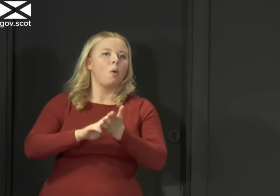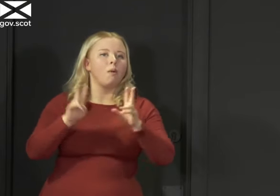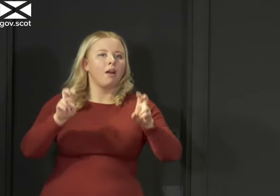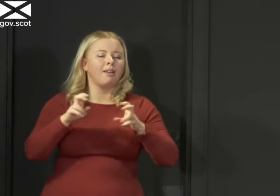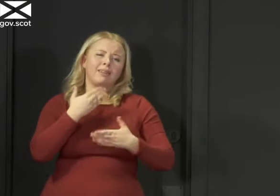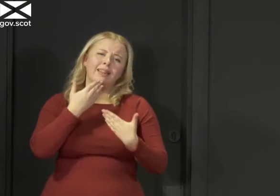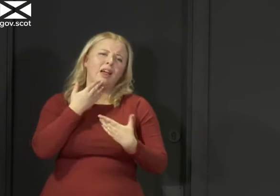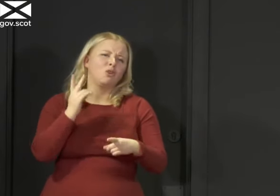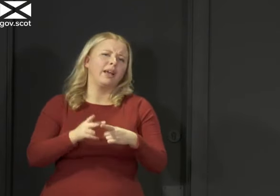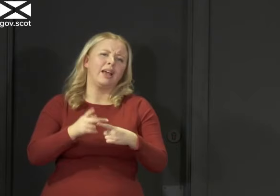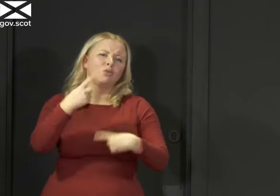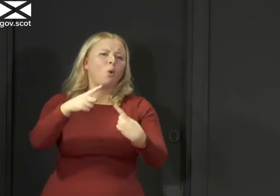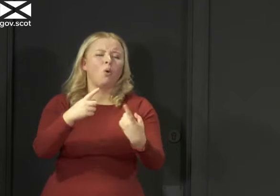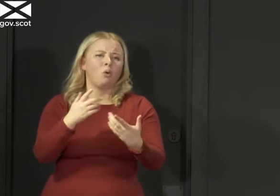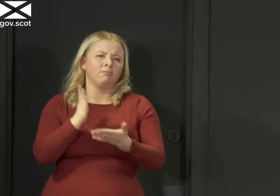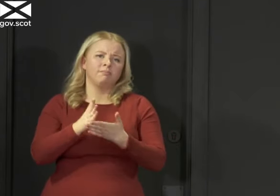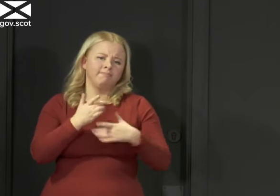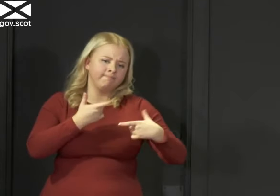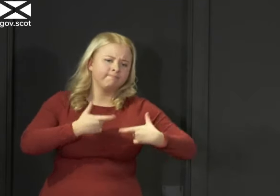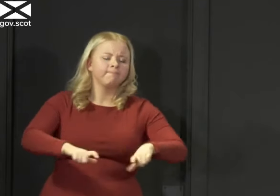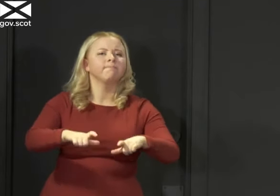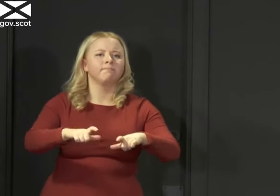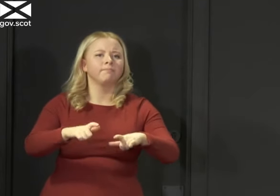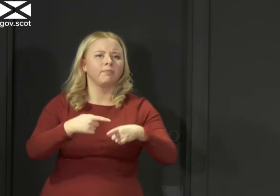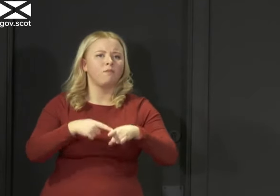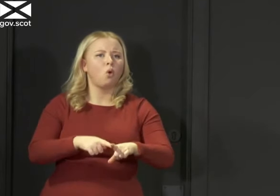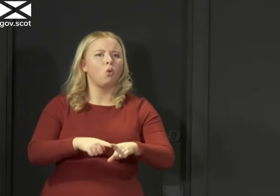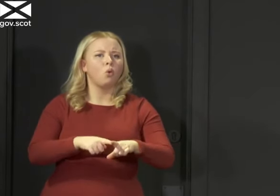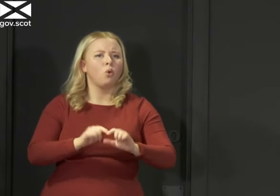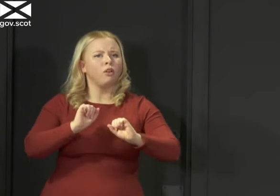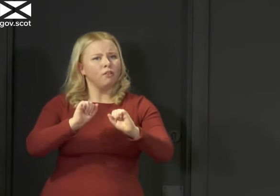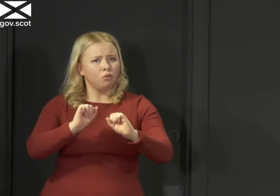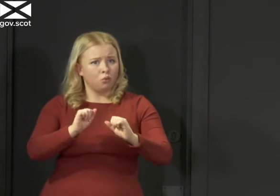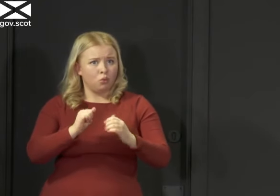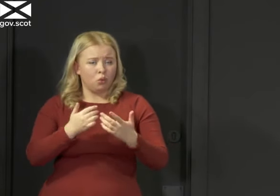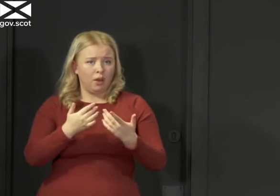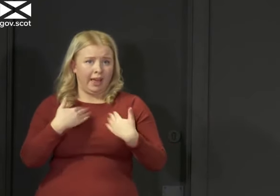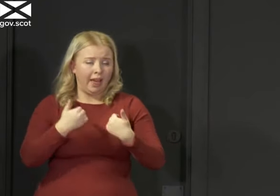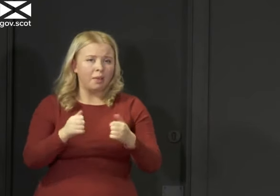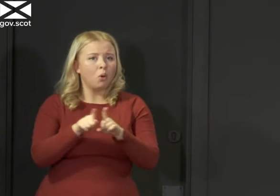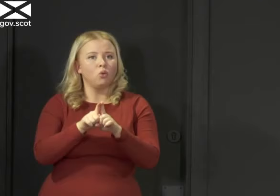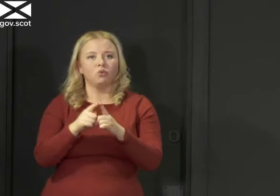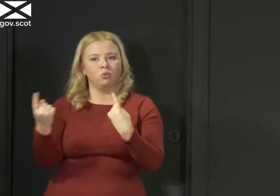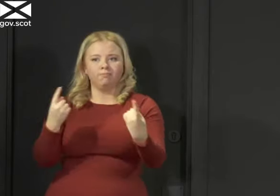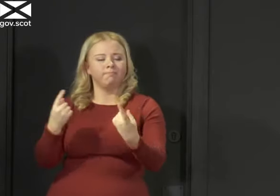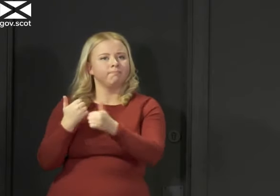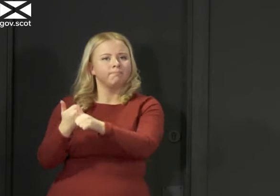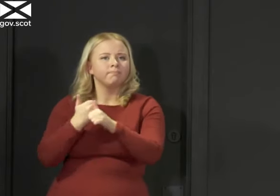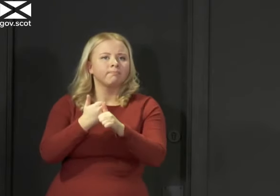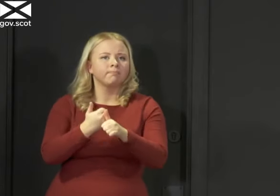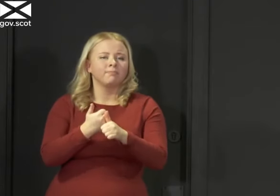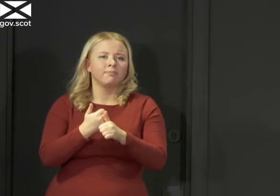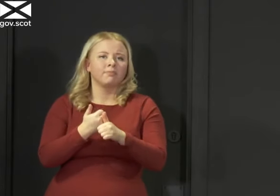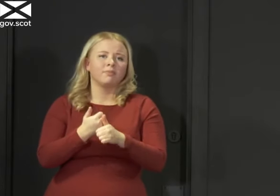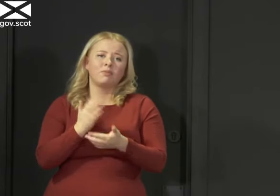thanks again to all of you for continuing to do the right thing, for your own sake, but for the sake of everybody else as well. This truly